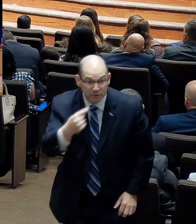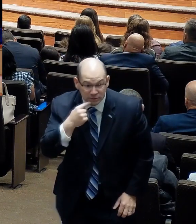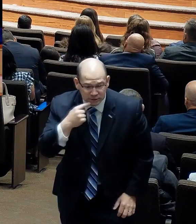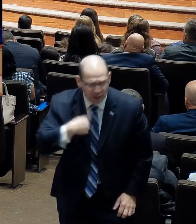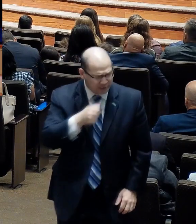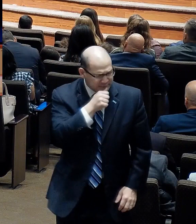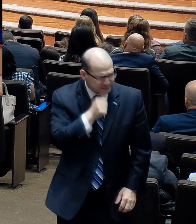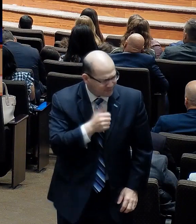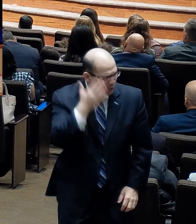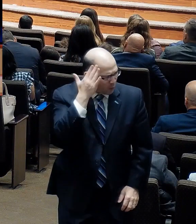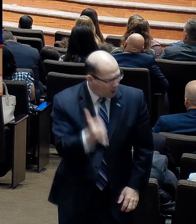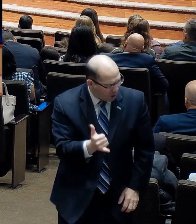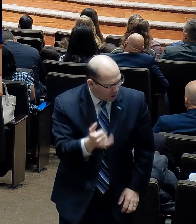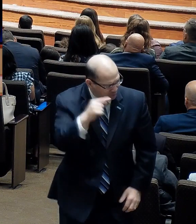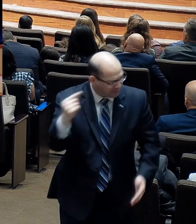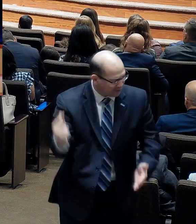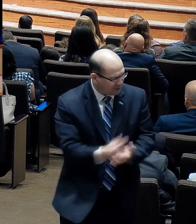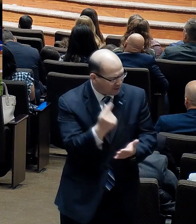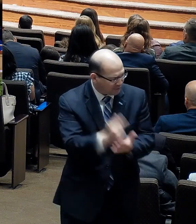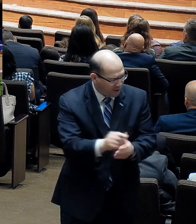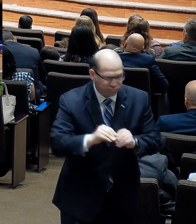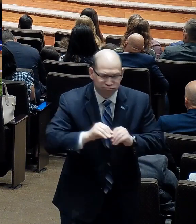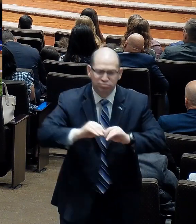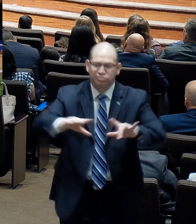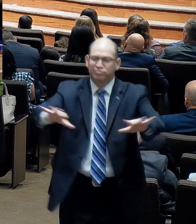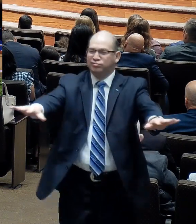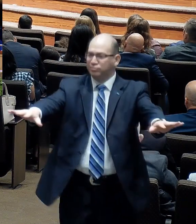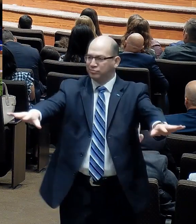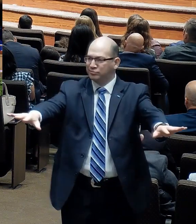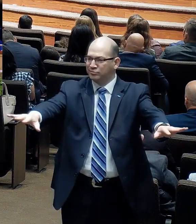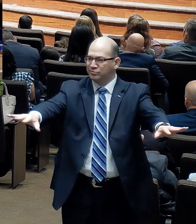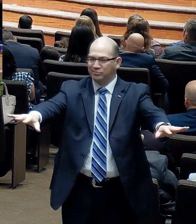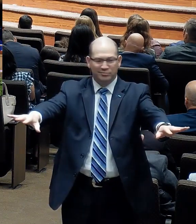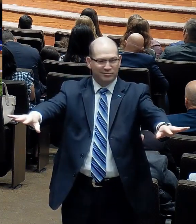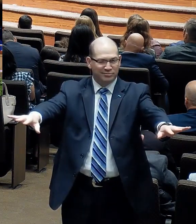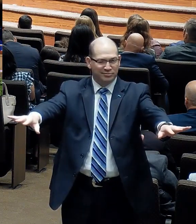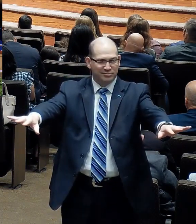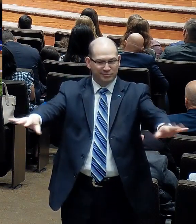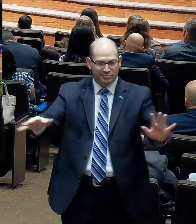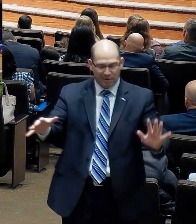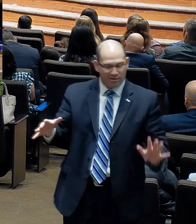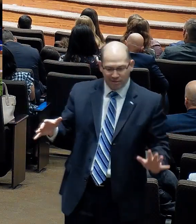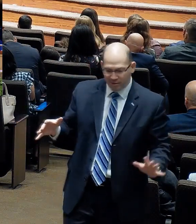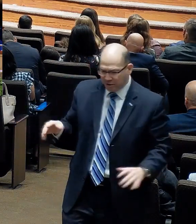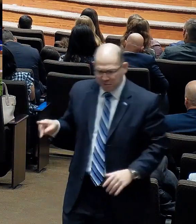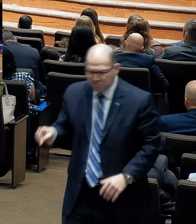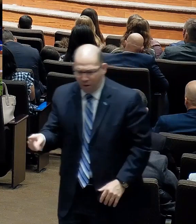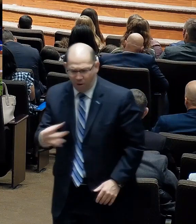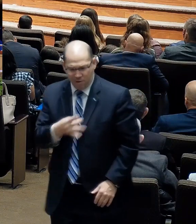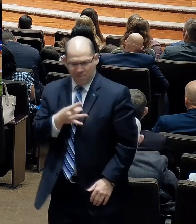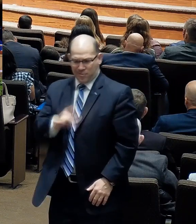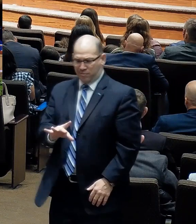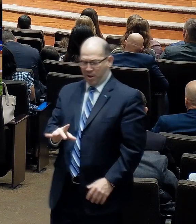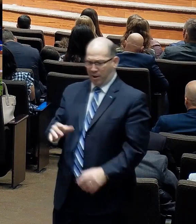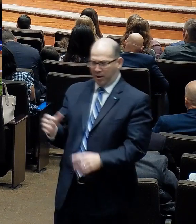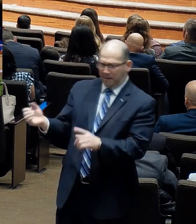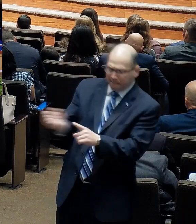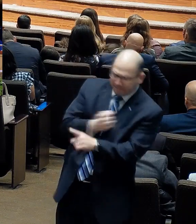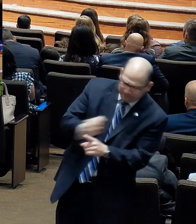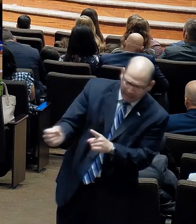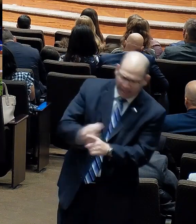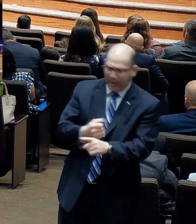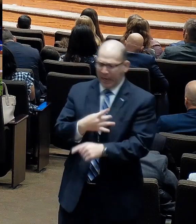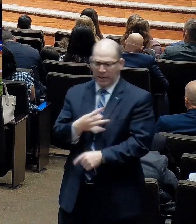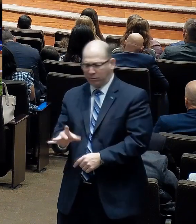gospel. These trials, oh, I'm not really excited about a shipwreck, about being beaten, about being stoned, about any of those things.